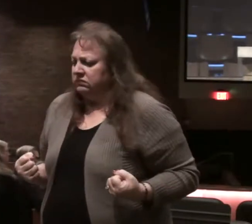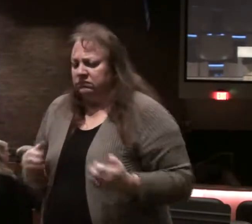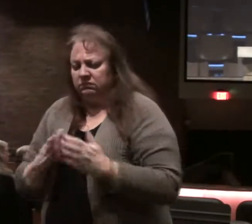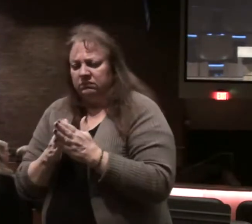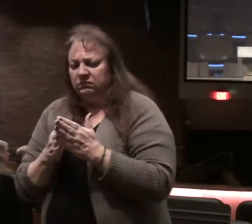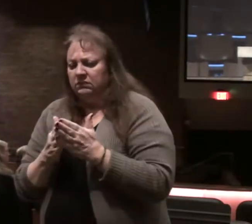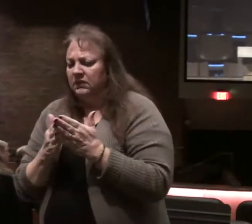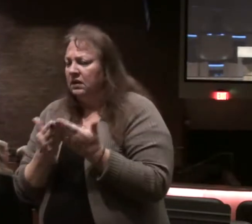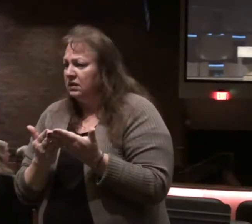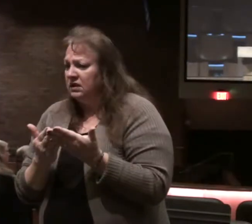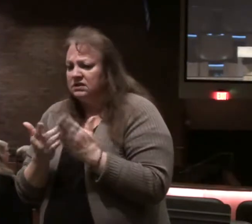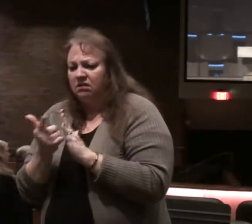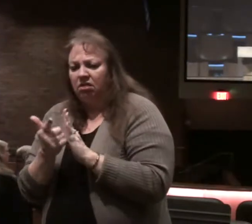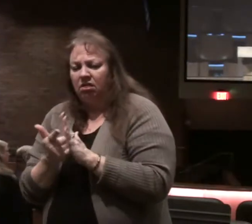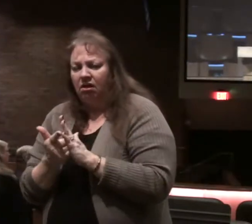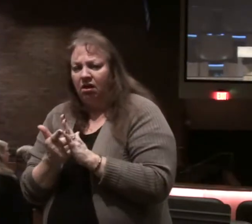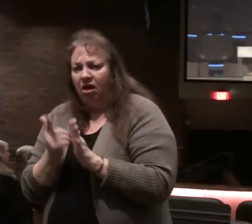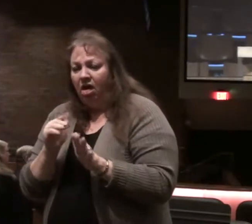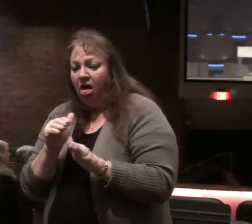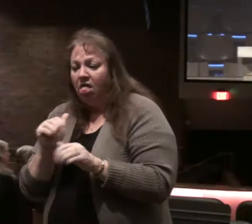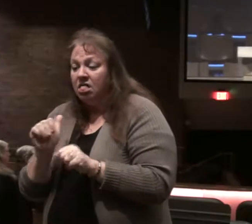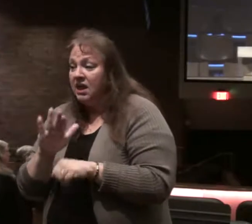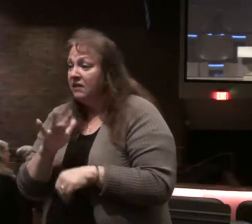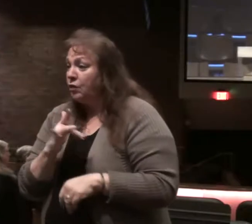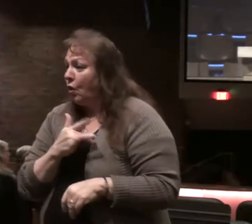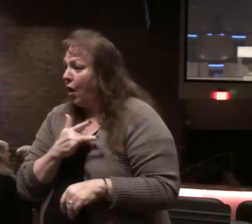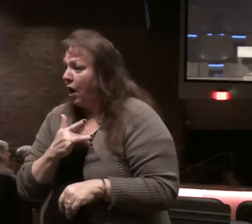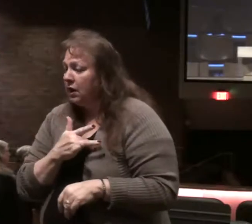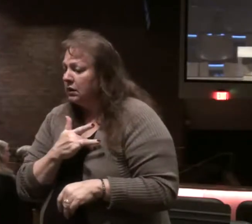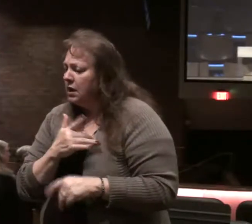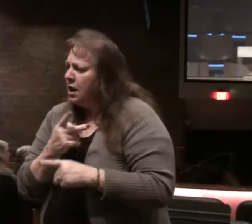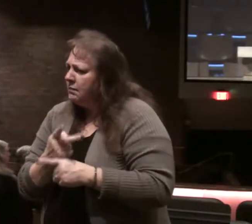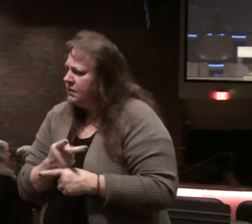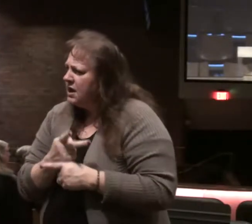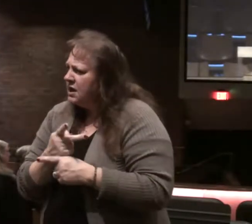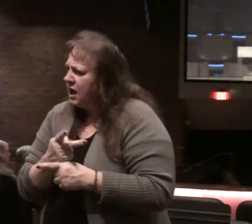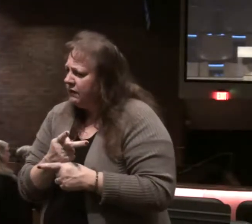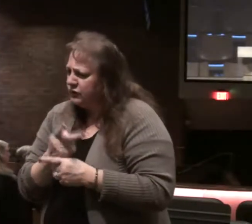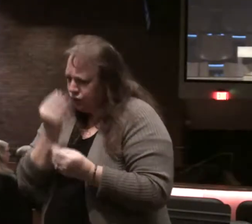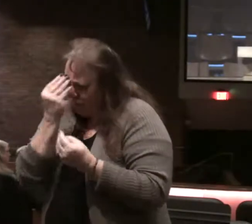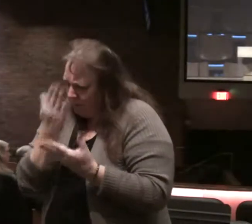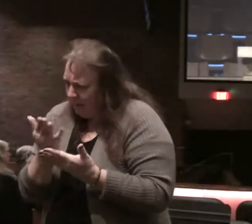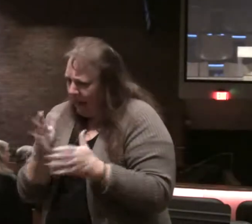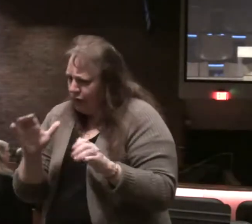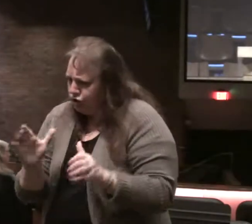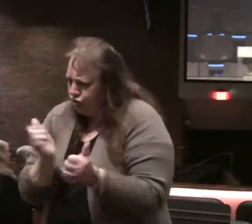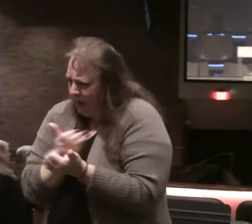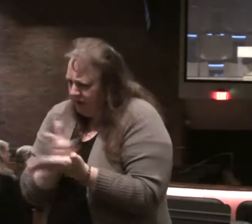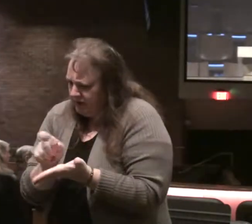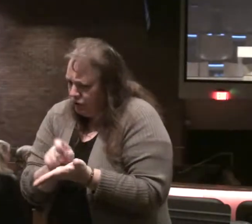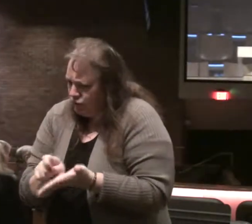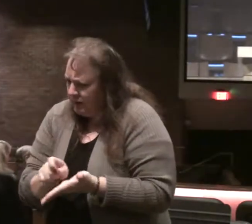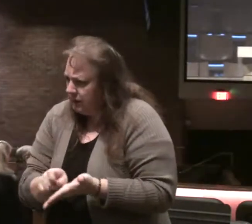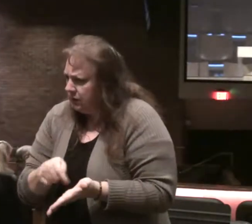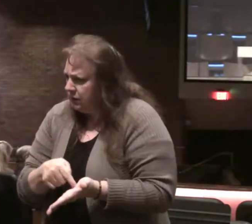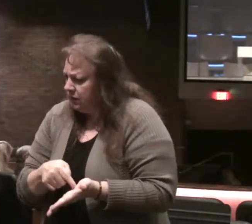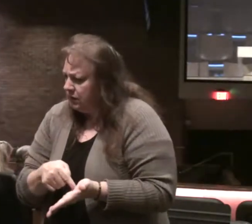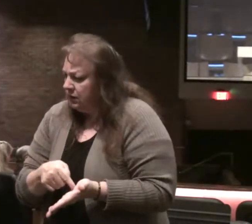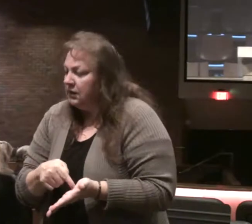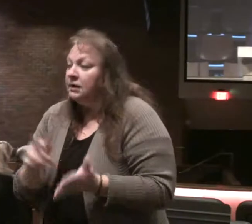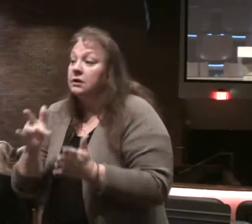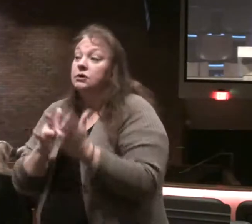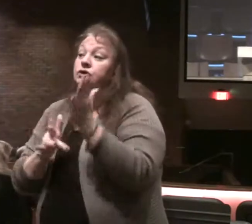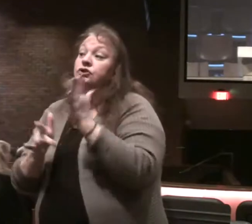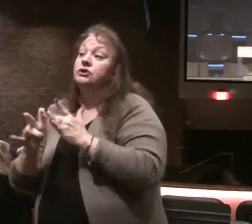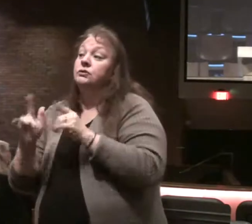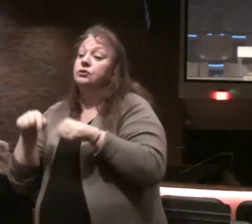book of the law depart from your heart. Be careful to observe all that's written in it. You know, Christ